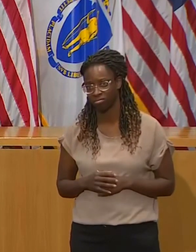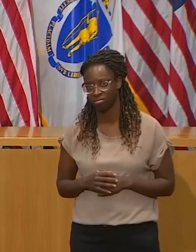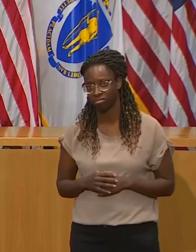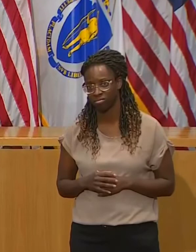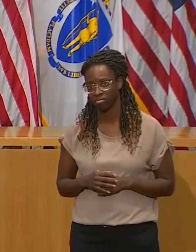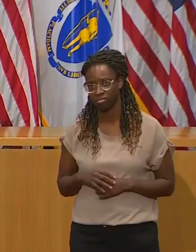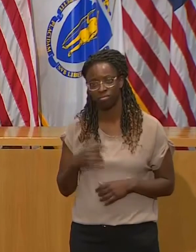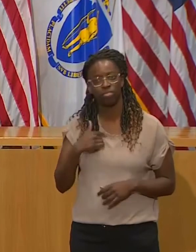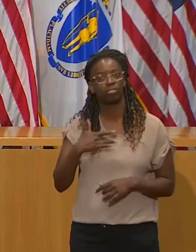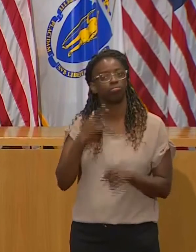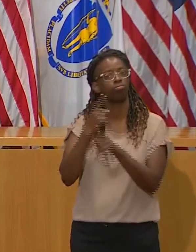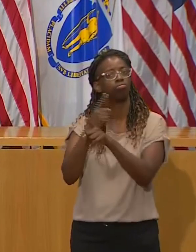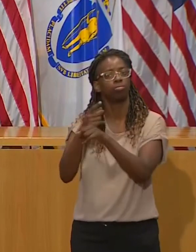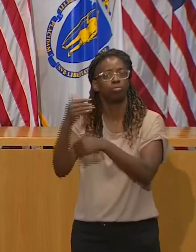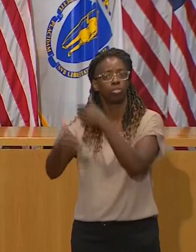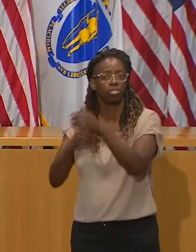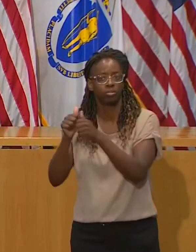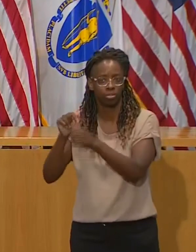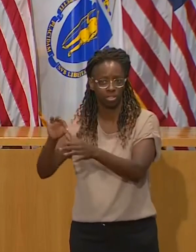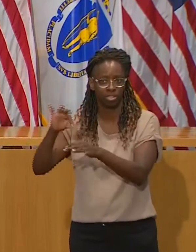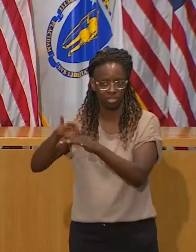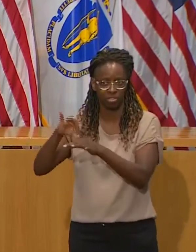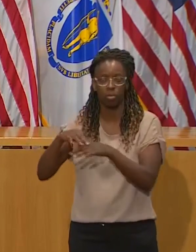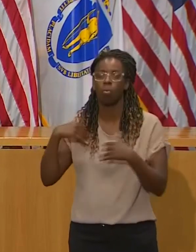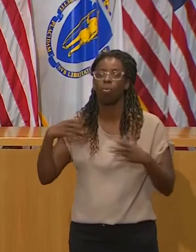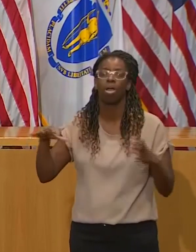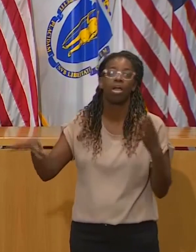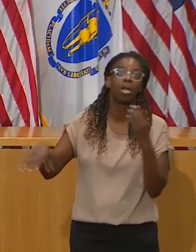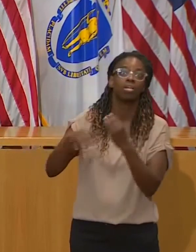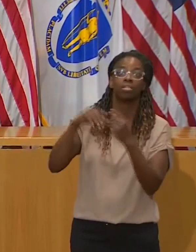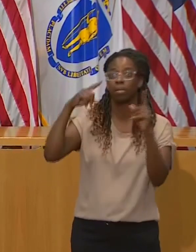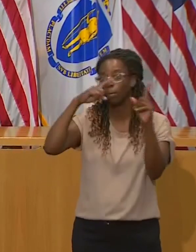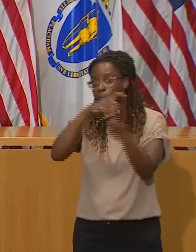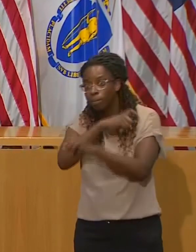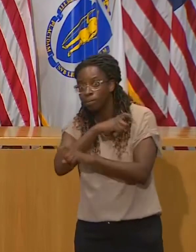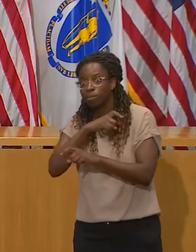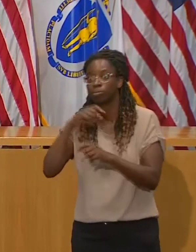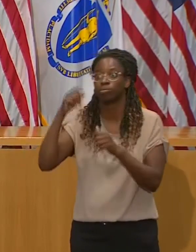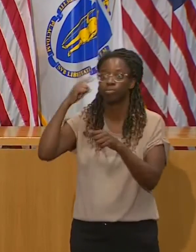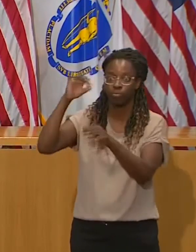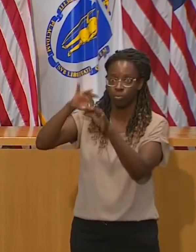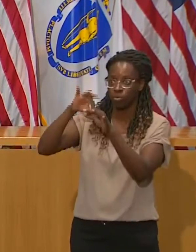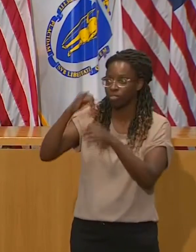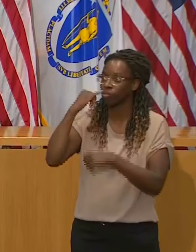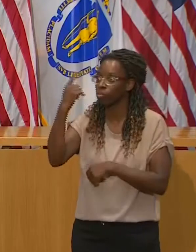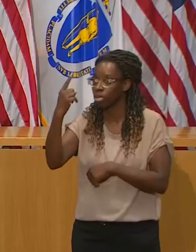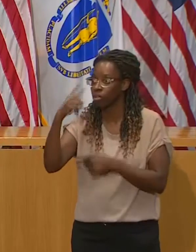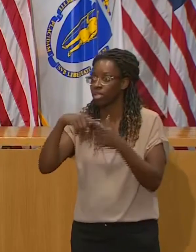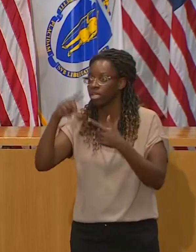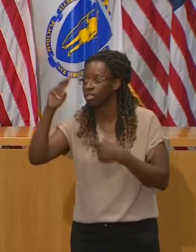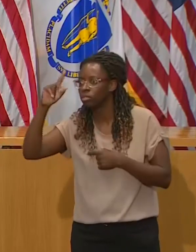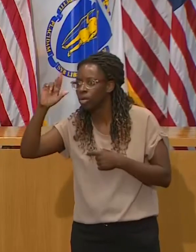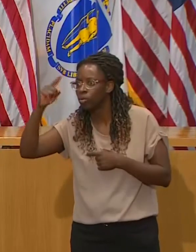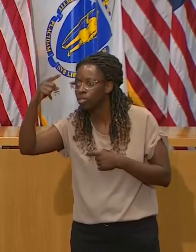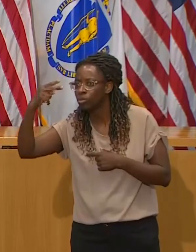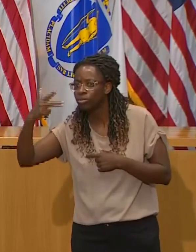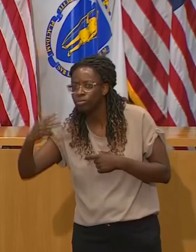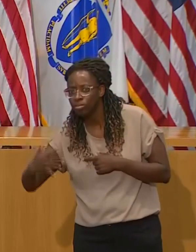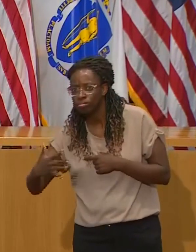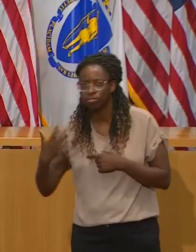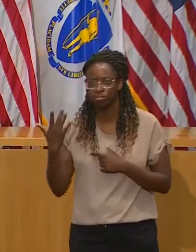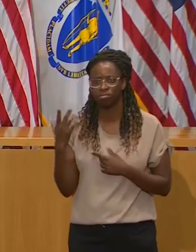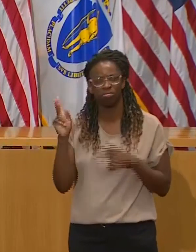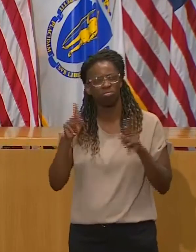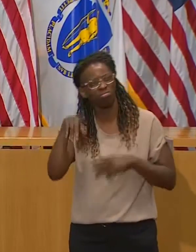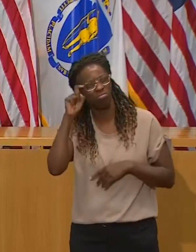I don't want to overly complicate that process to such an extent that people start to wonder, you know, what is it that's